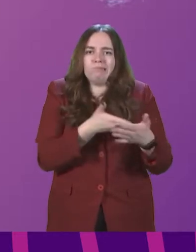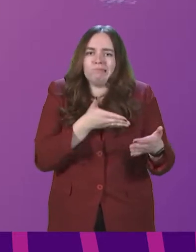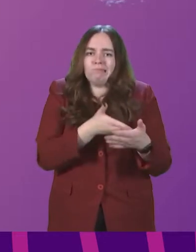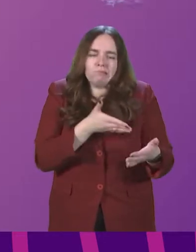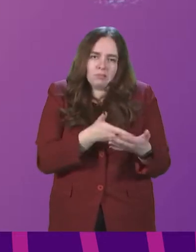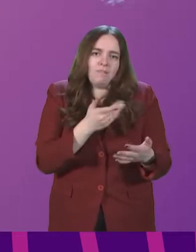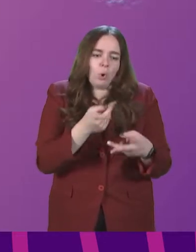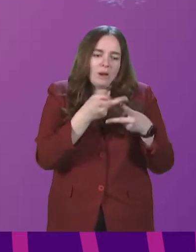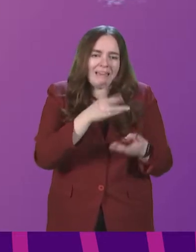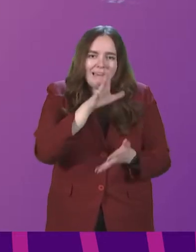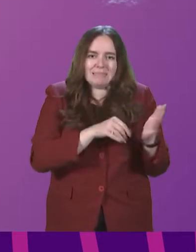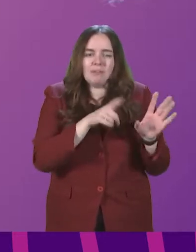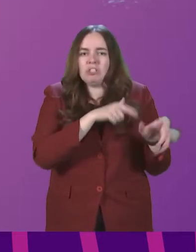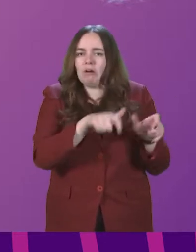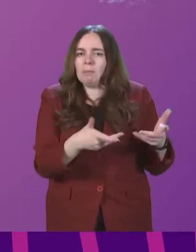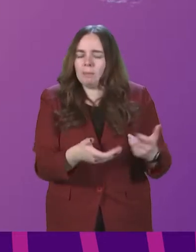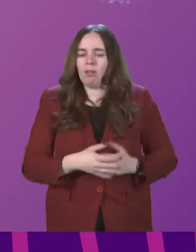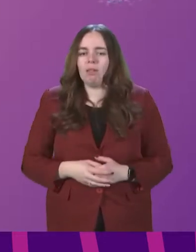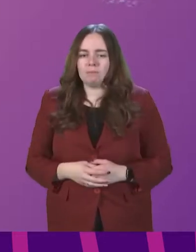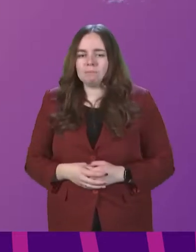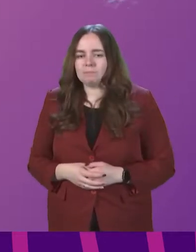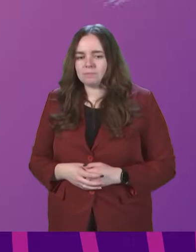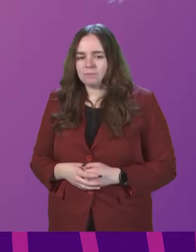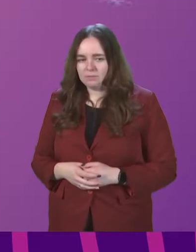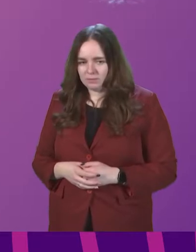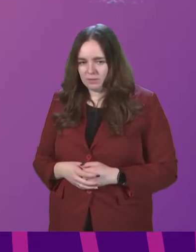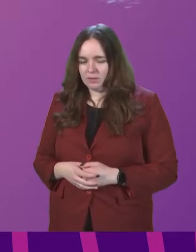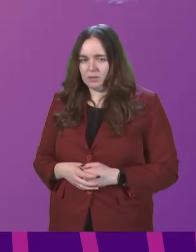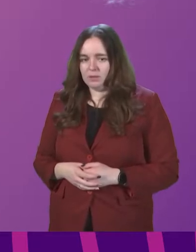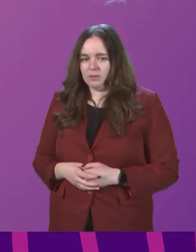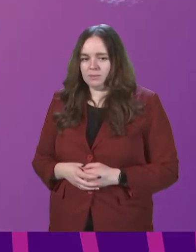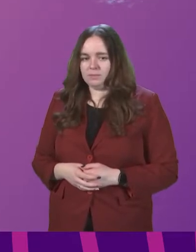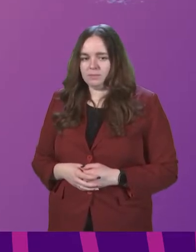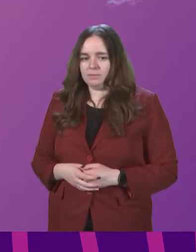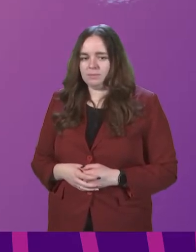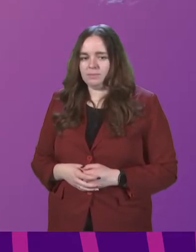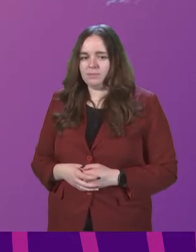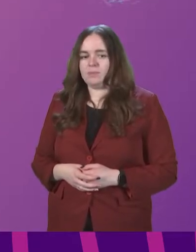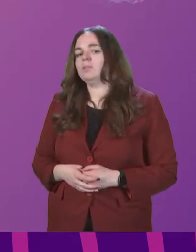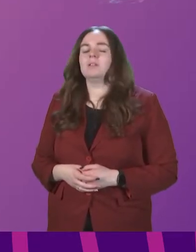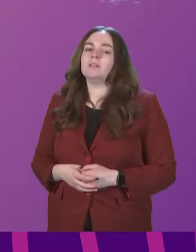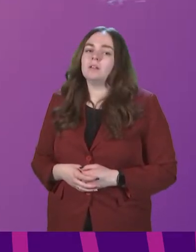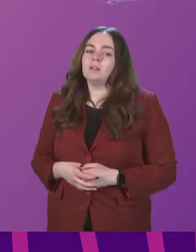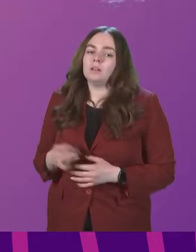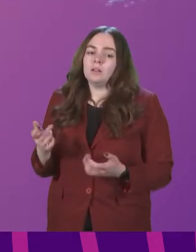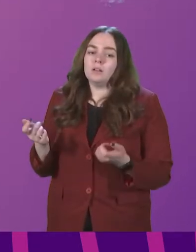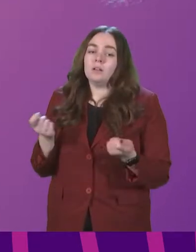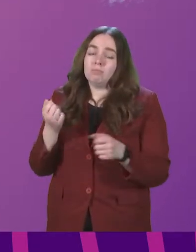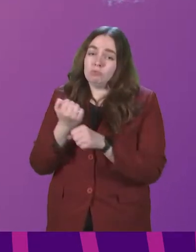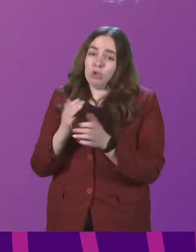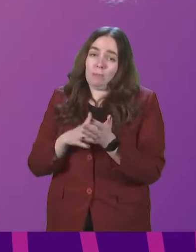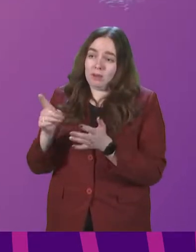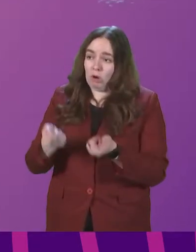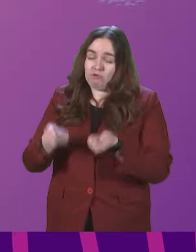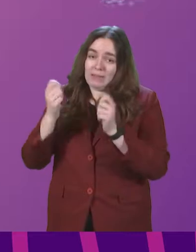for care experienced young people? Briefly, Minister. President, I want to